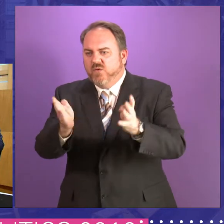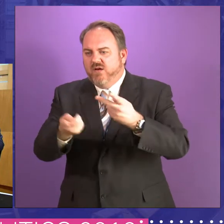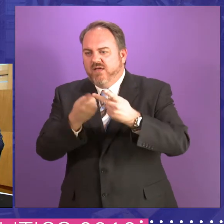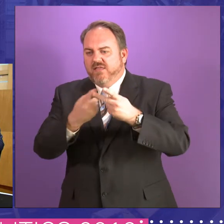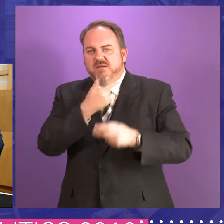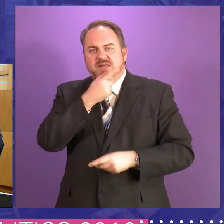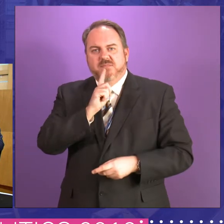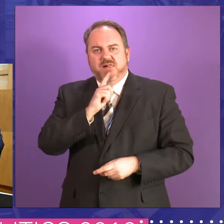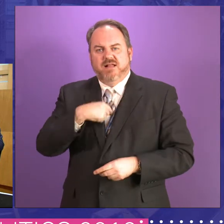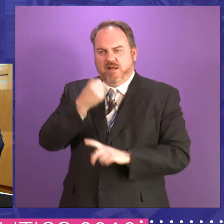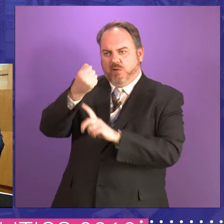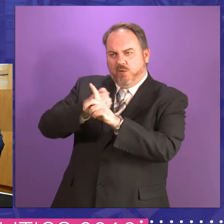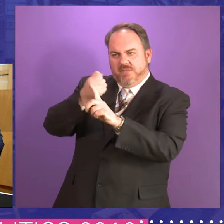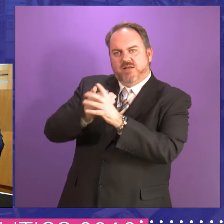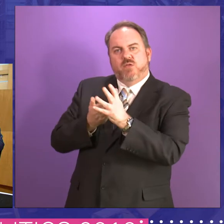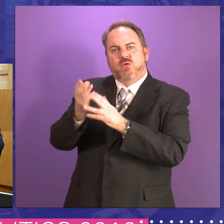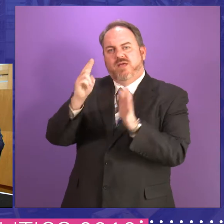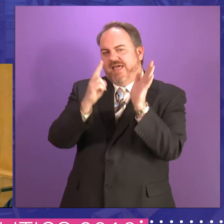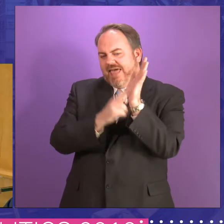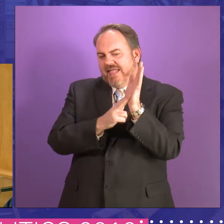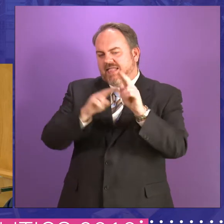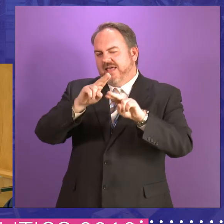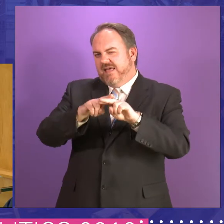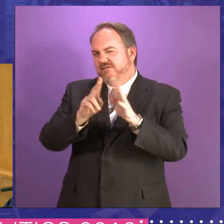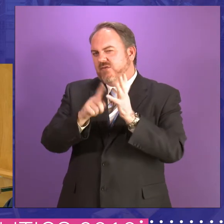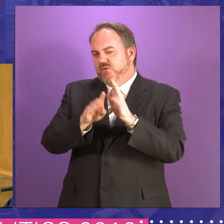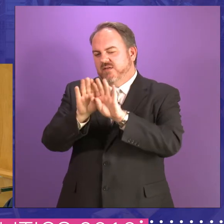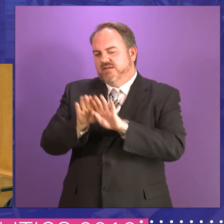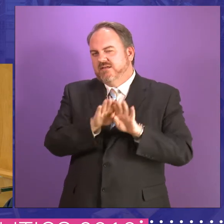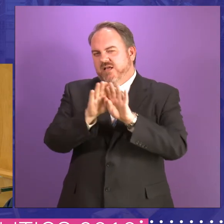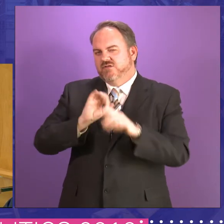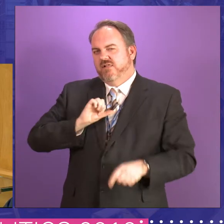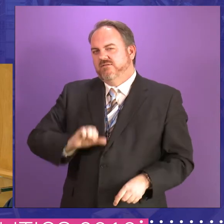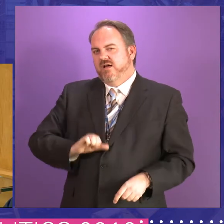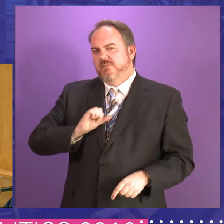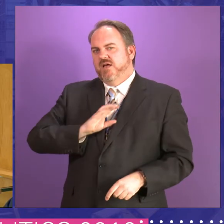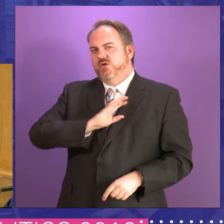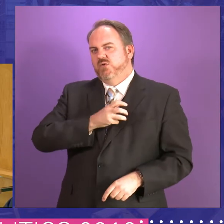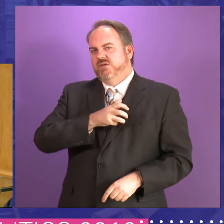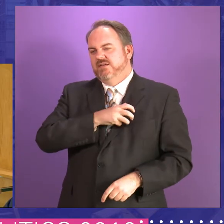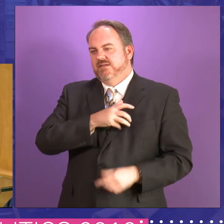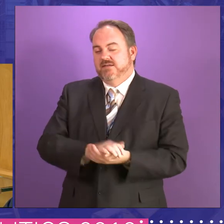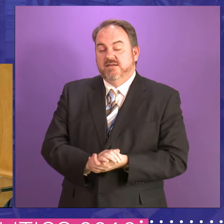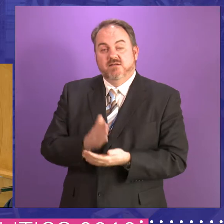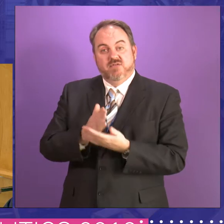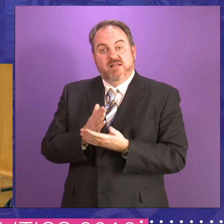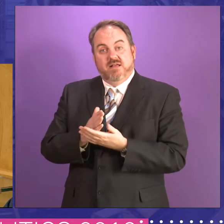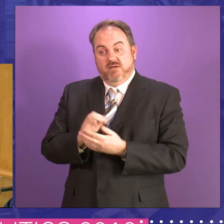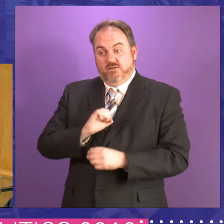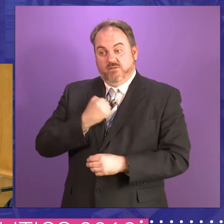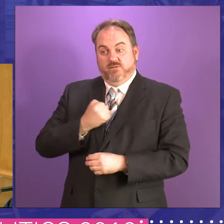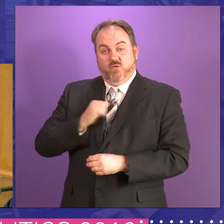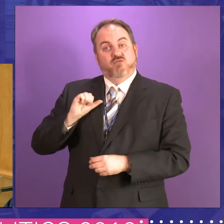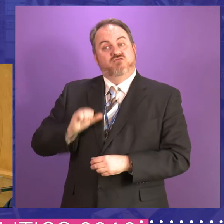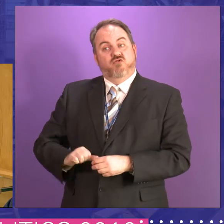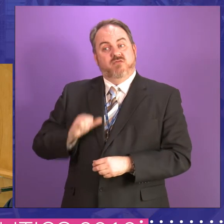involved in lobbying through the National Farmers Union. And the biggest difference, the setting up of the Parliament did for rural Scotland, I